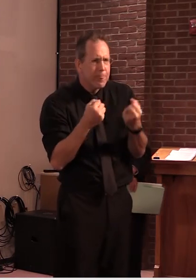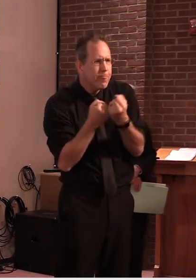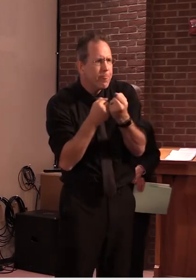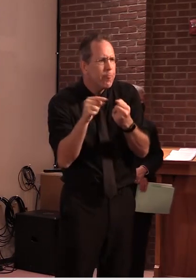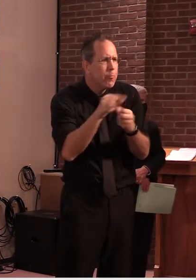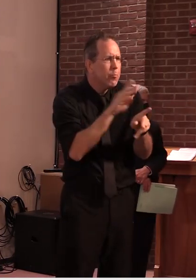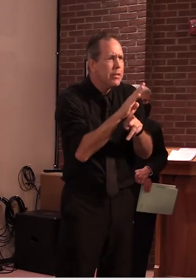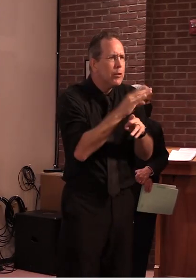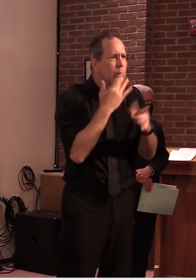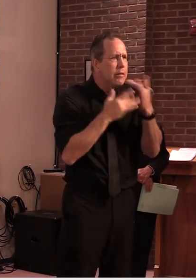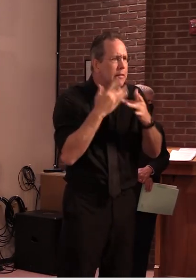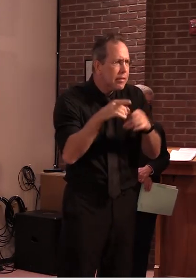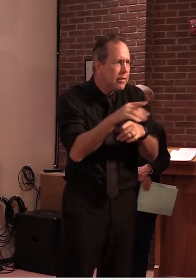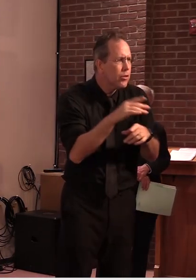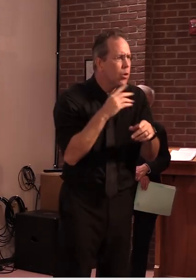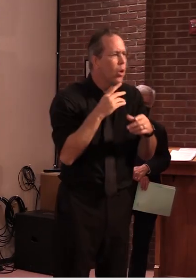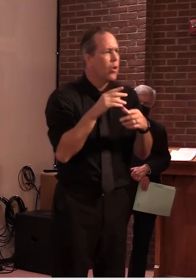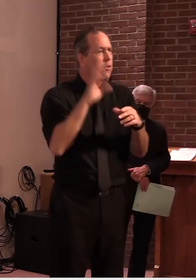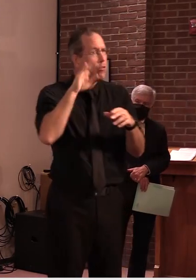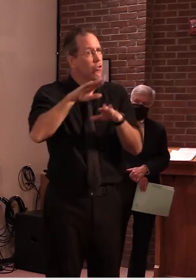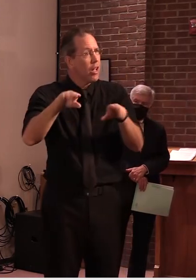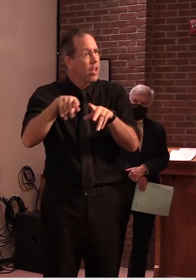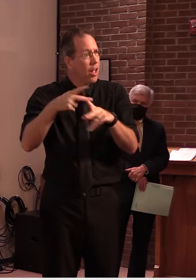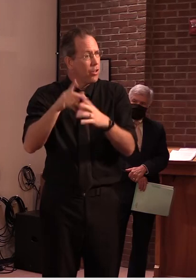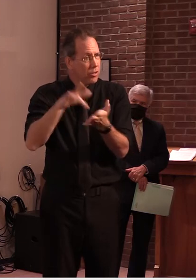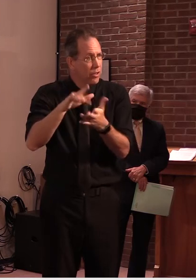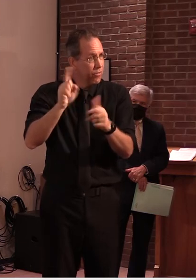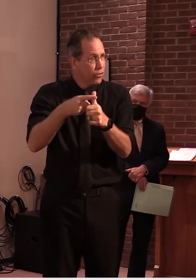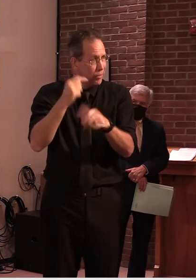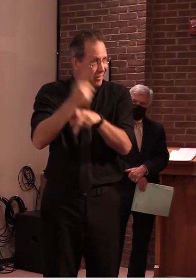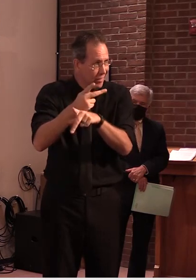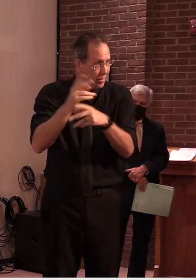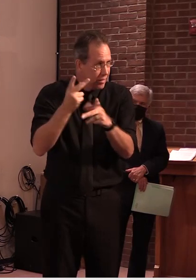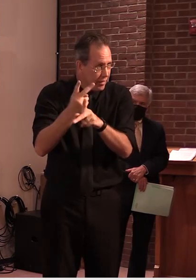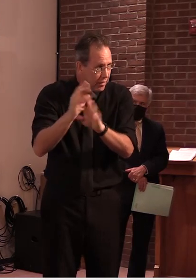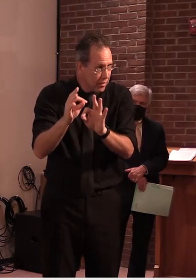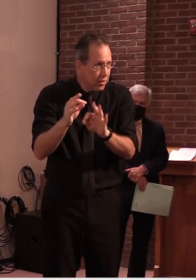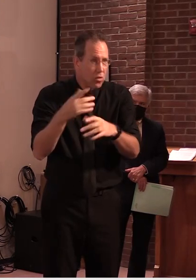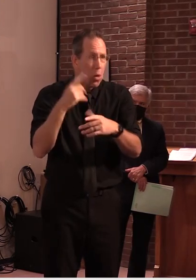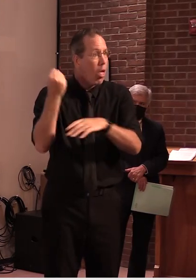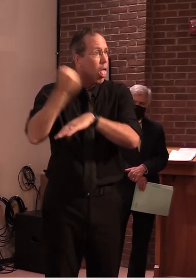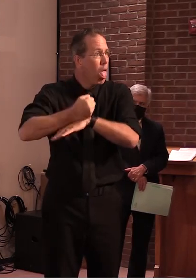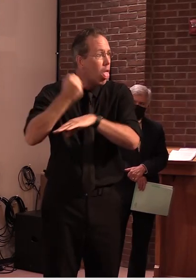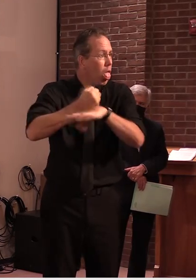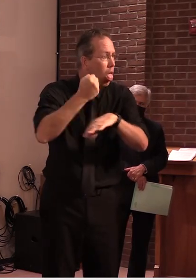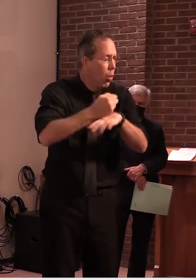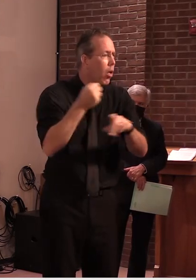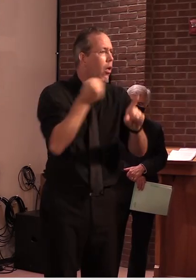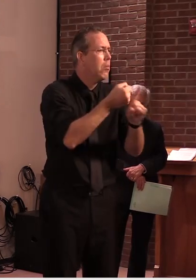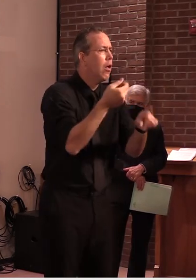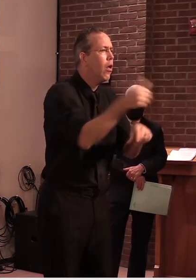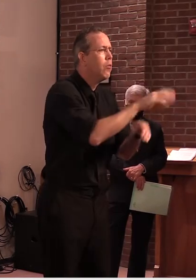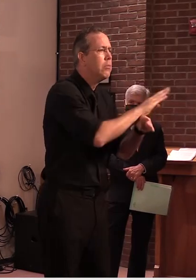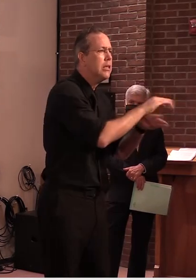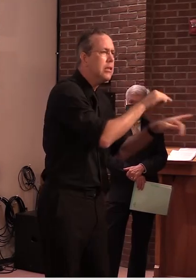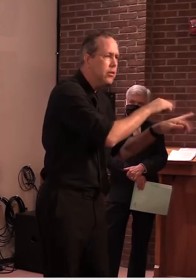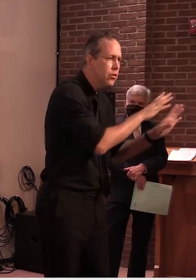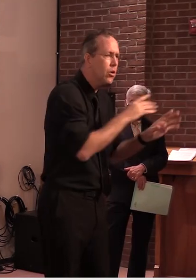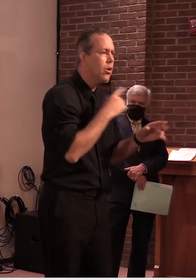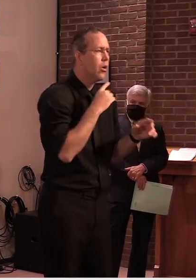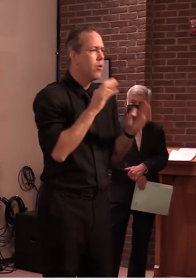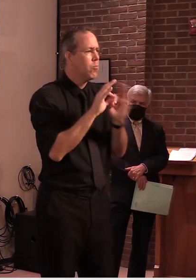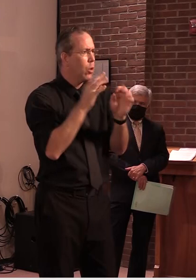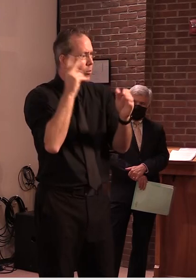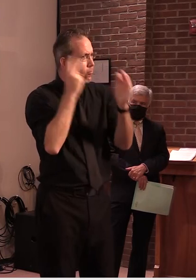and we knew we were going to go back to work and would need them. So I think it's been highly successful. I don't know if other states did